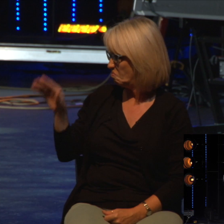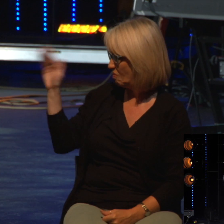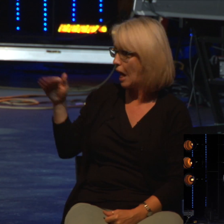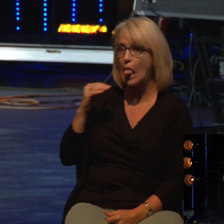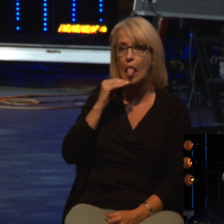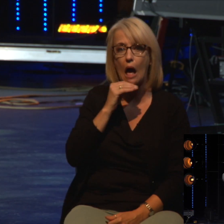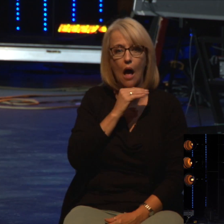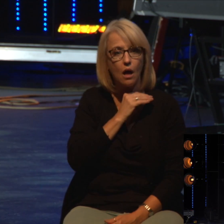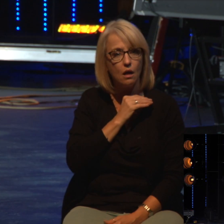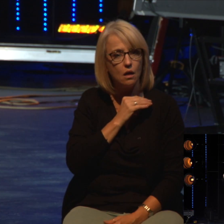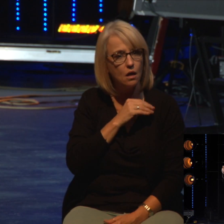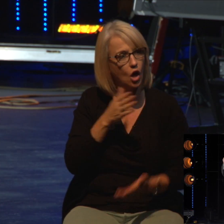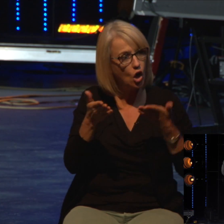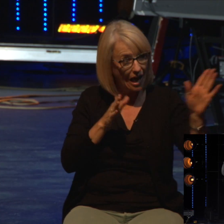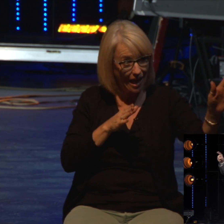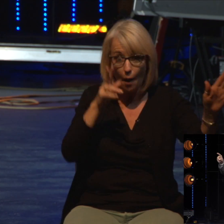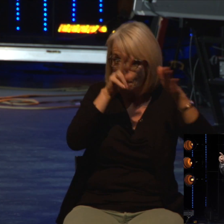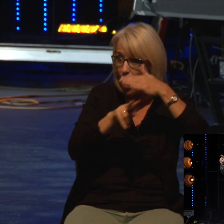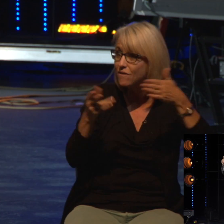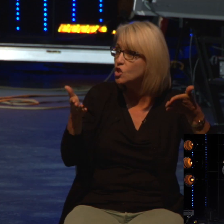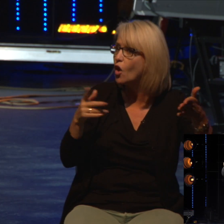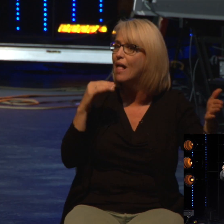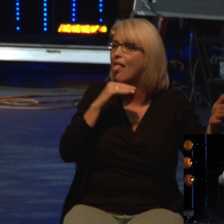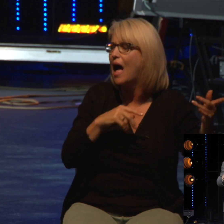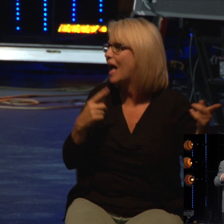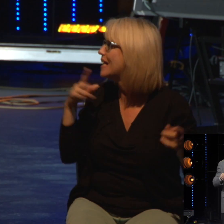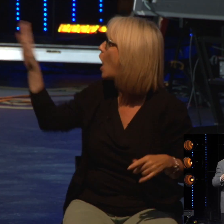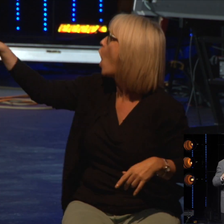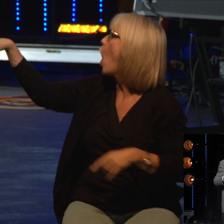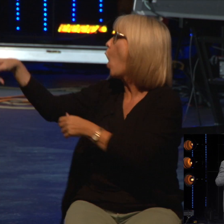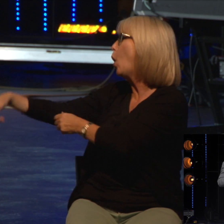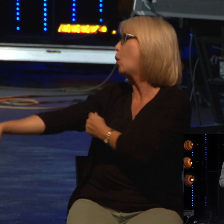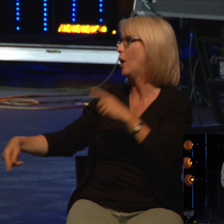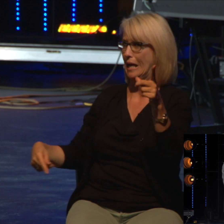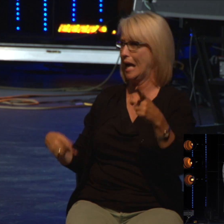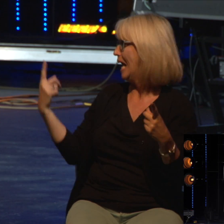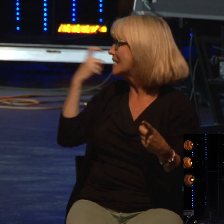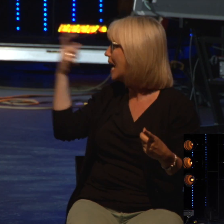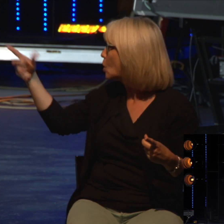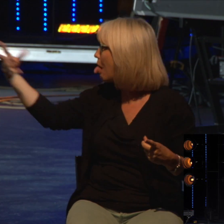He stopped Naaman, and he said, right after you left, two young men came in from the school of the prophet.